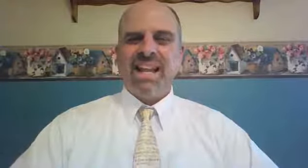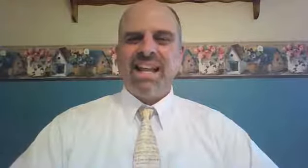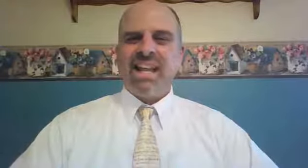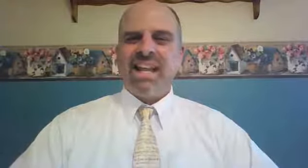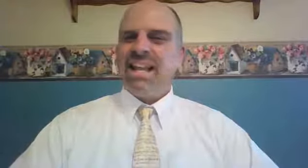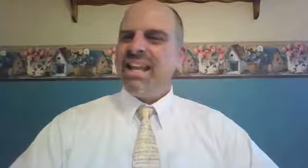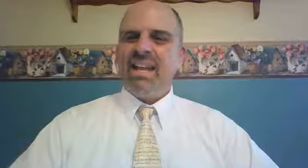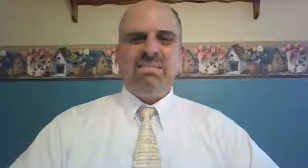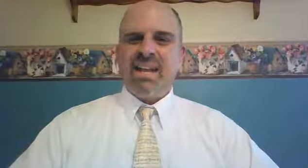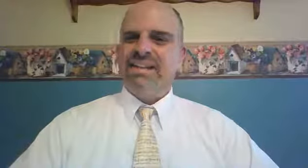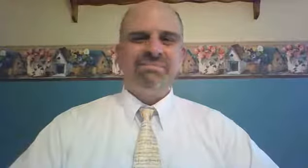Amen.